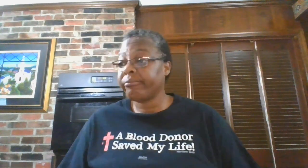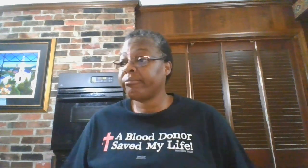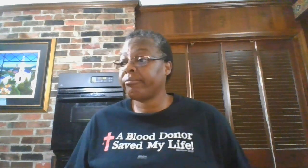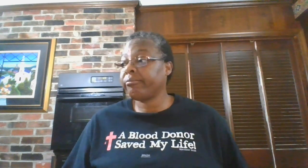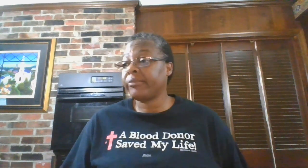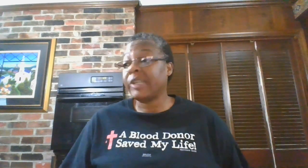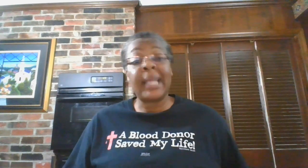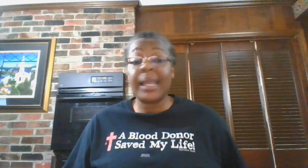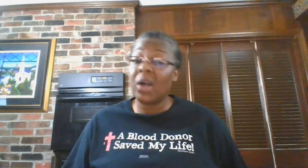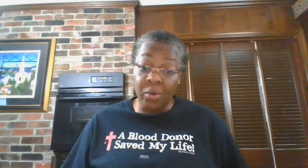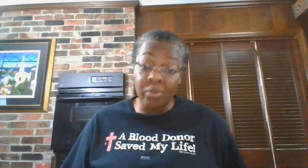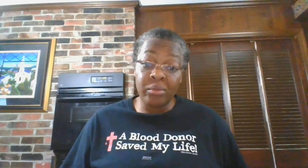It ain't on.